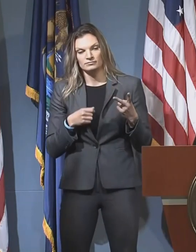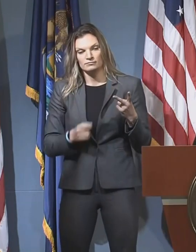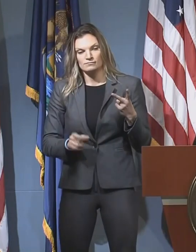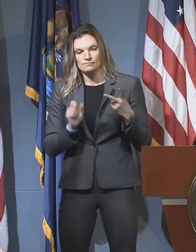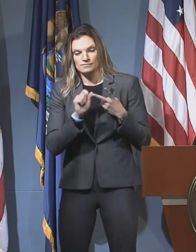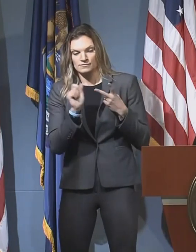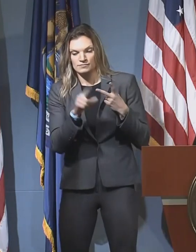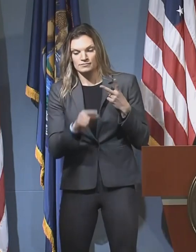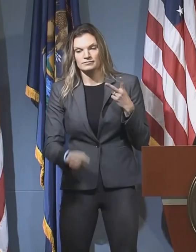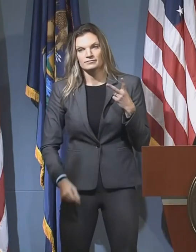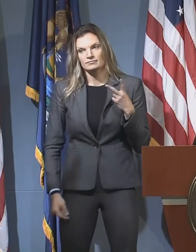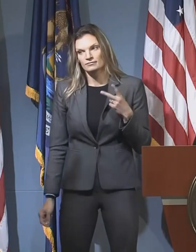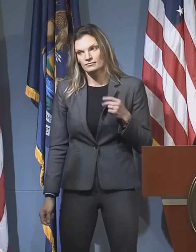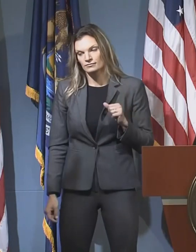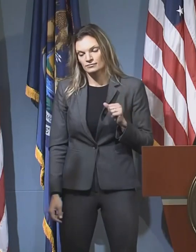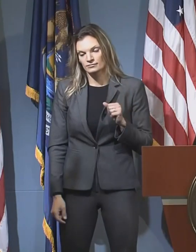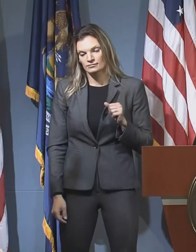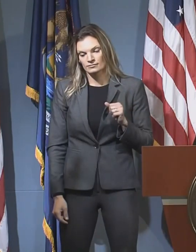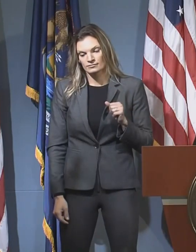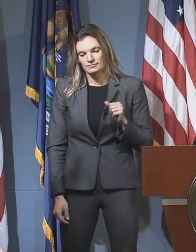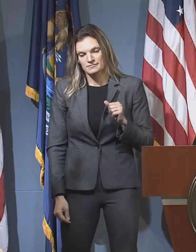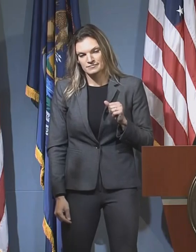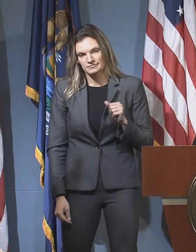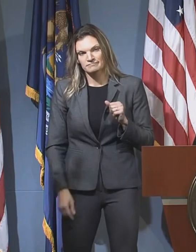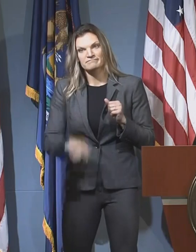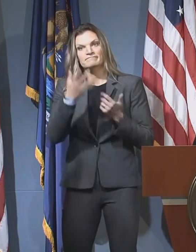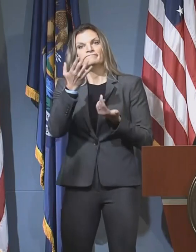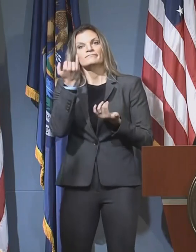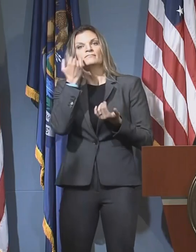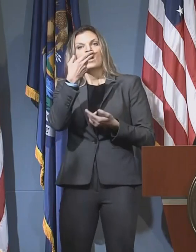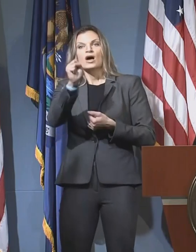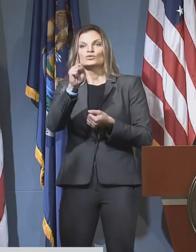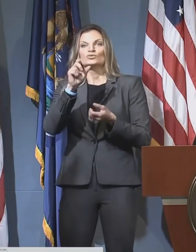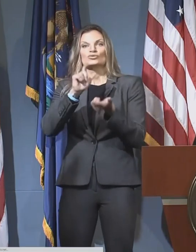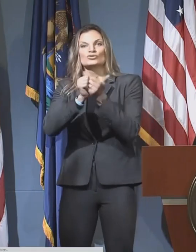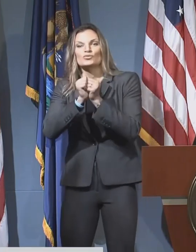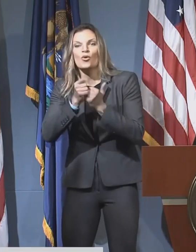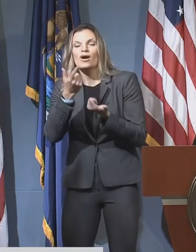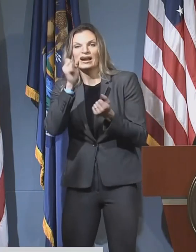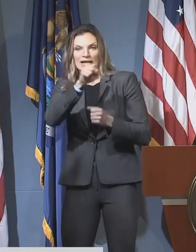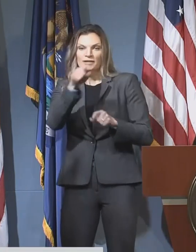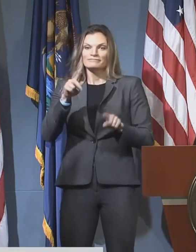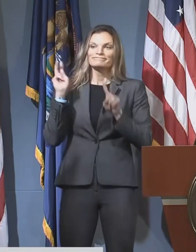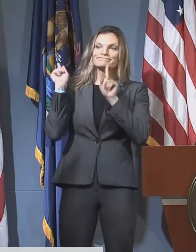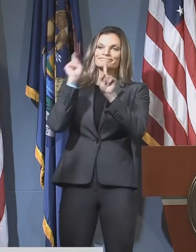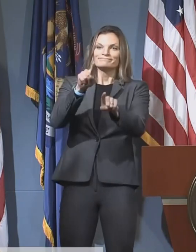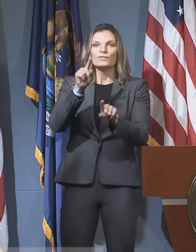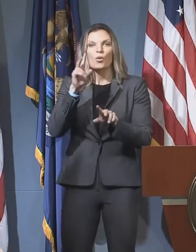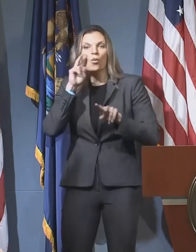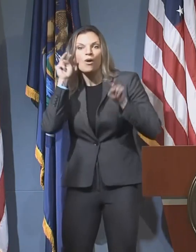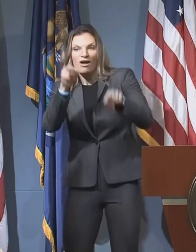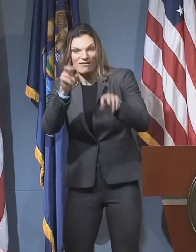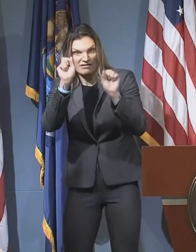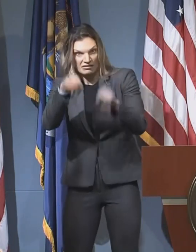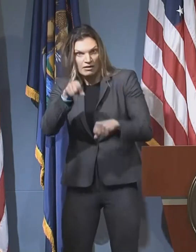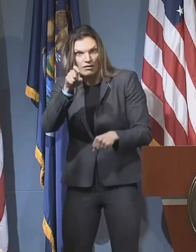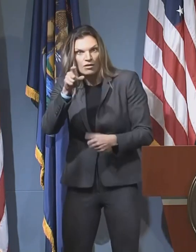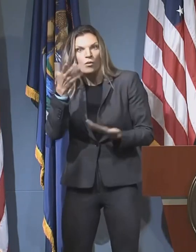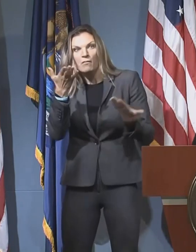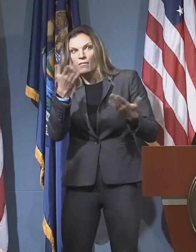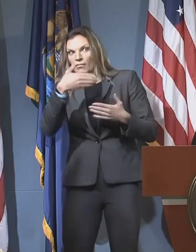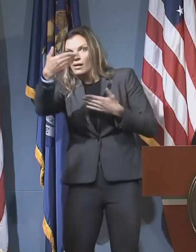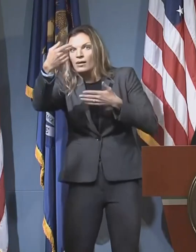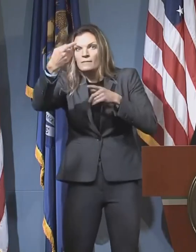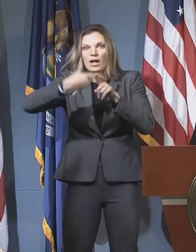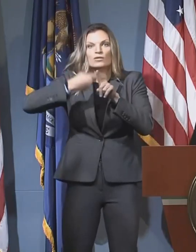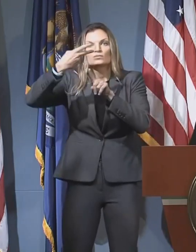see fans at your direction, see fans being allowed to attend high school sporting events at some capacity in the coming weeks and months as long